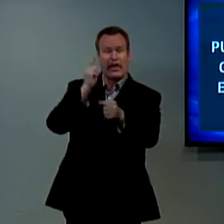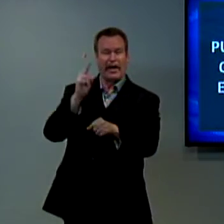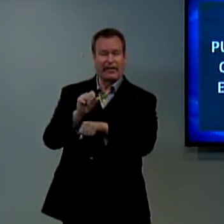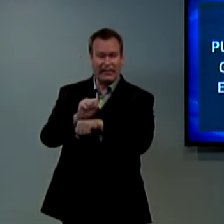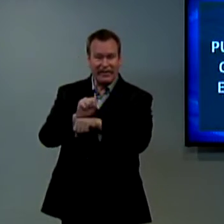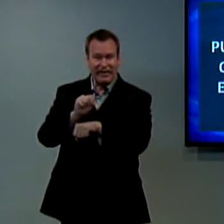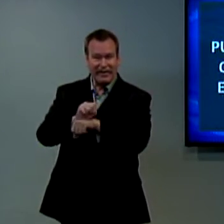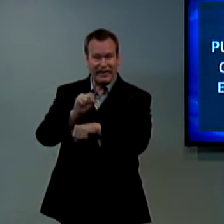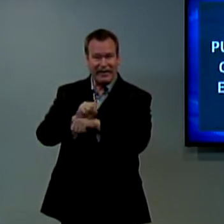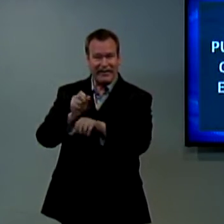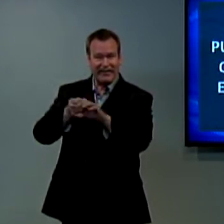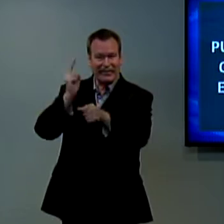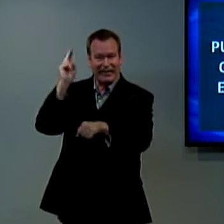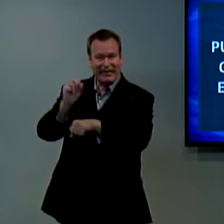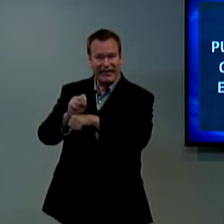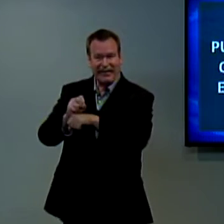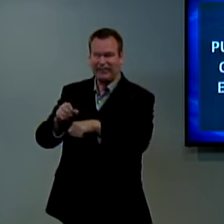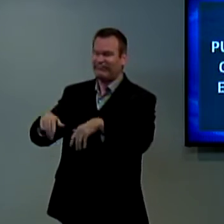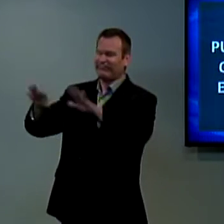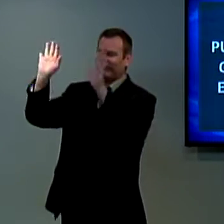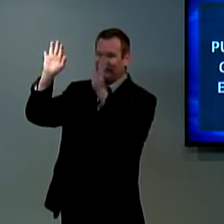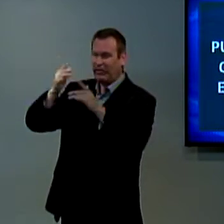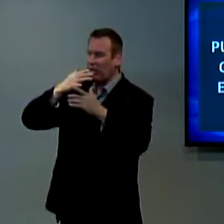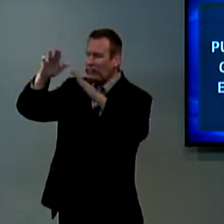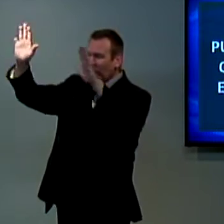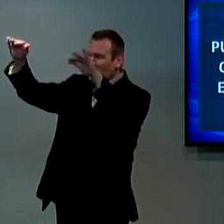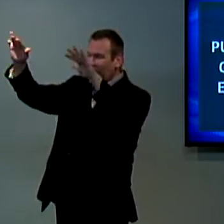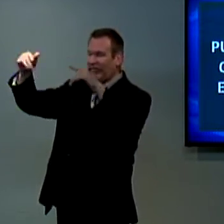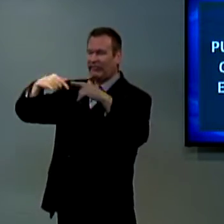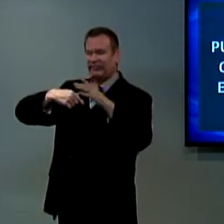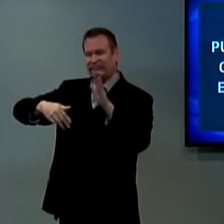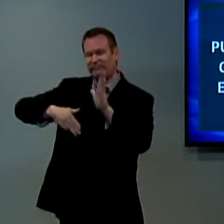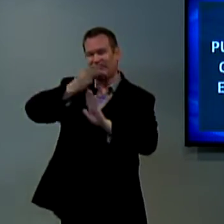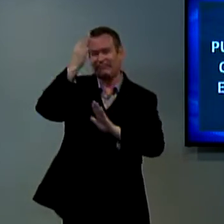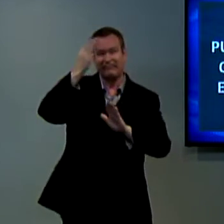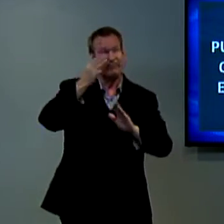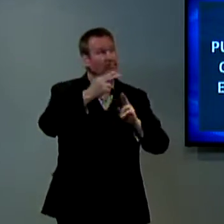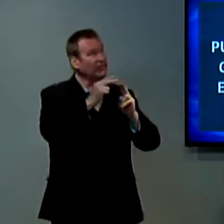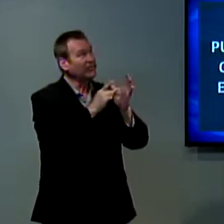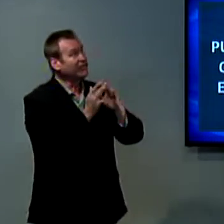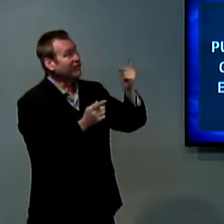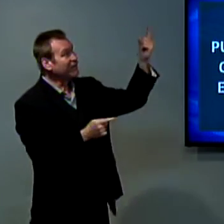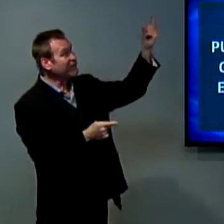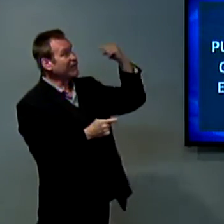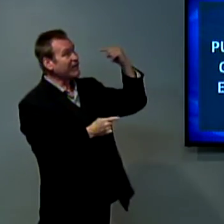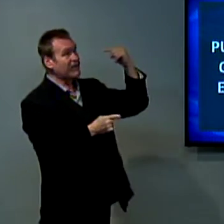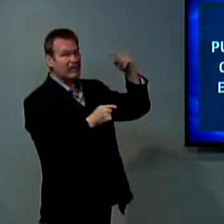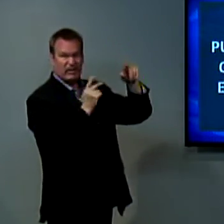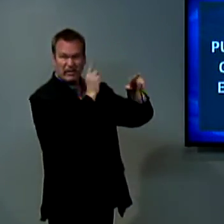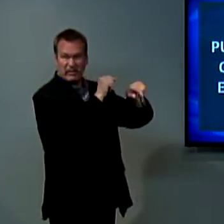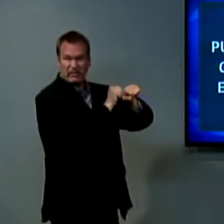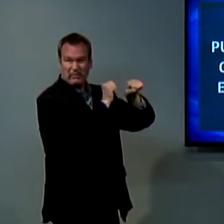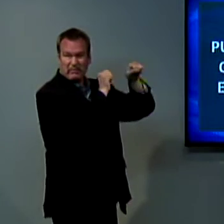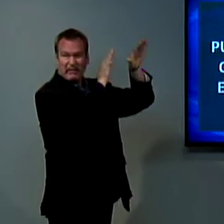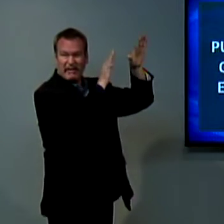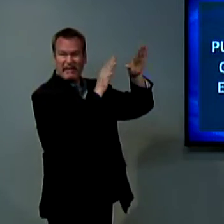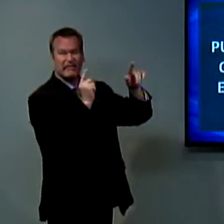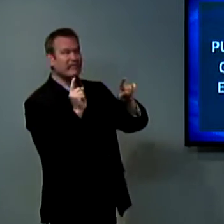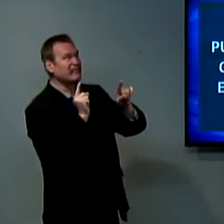and they would start, they would stop working. They would, they would, they were going up to